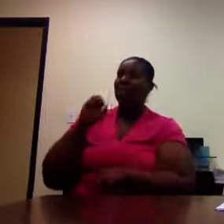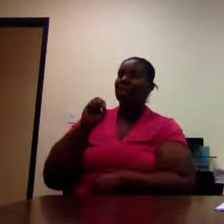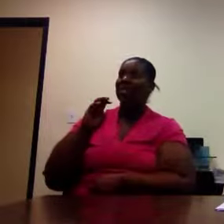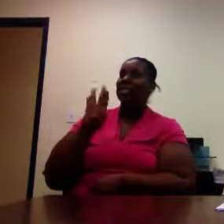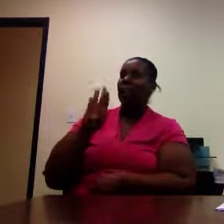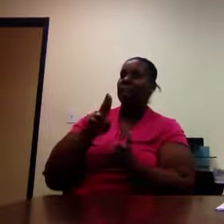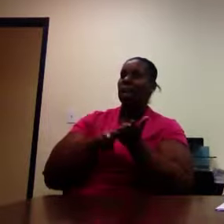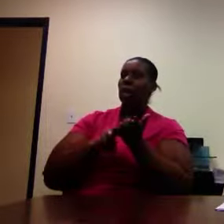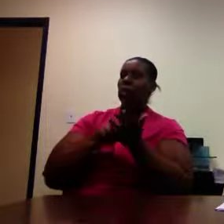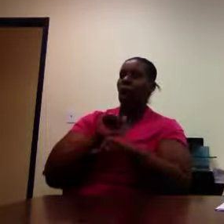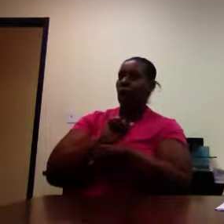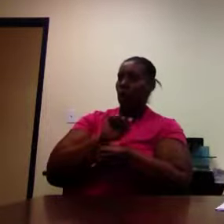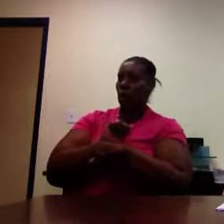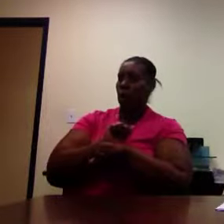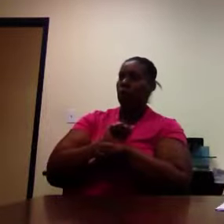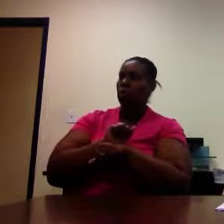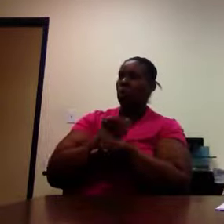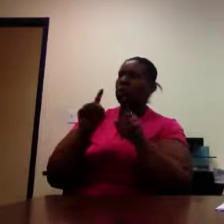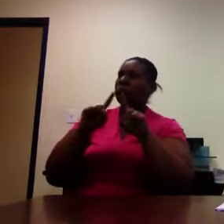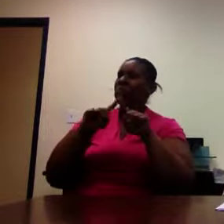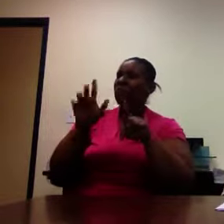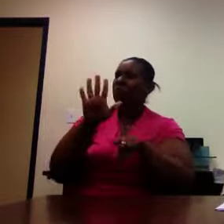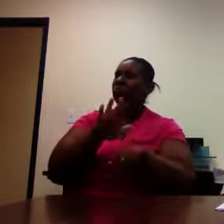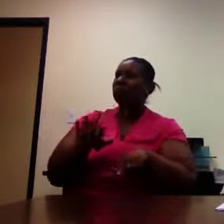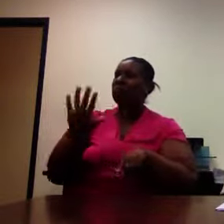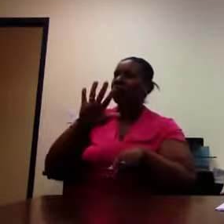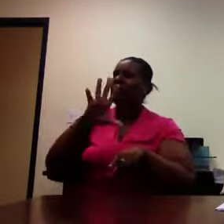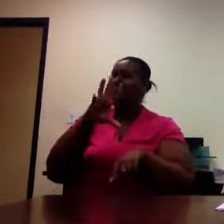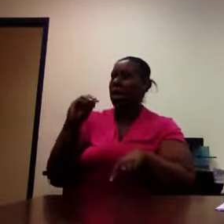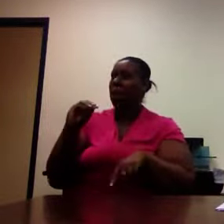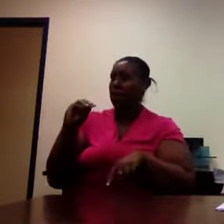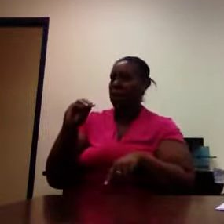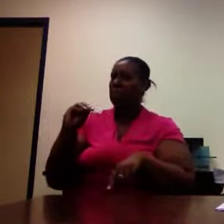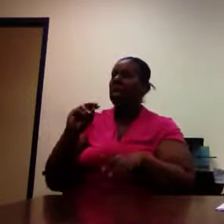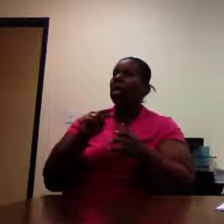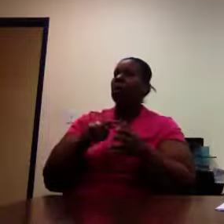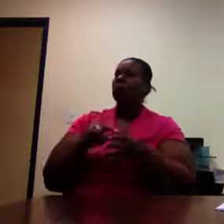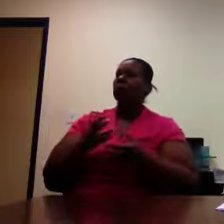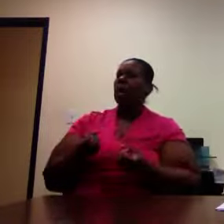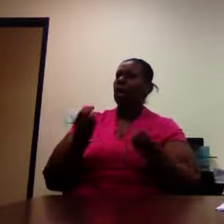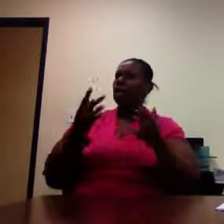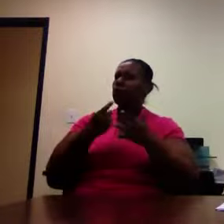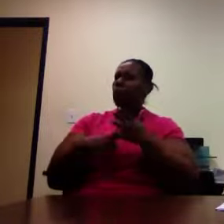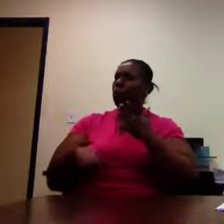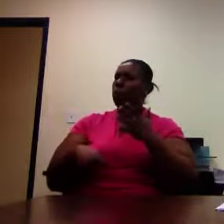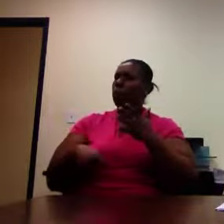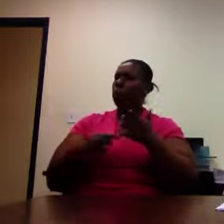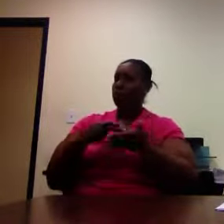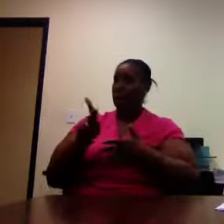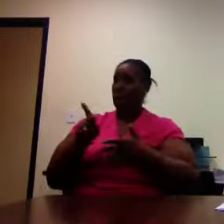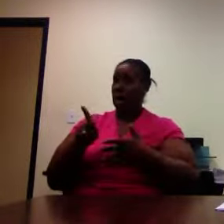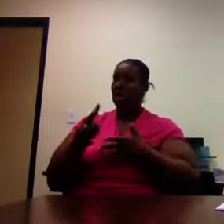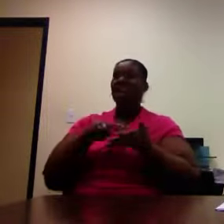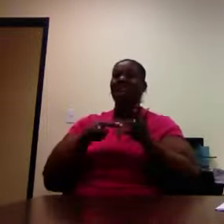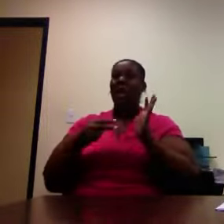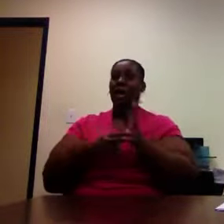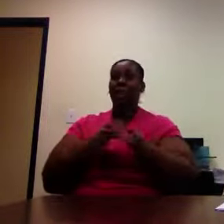subcontracts provided by local industries. All right. Your pay will be based on productivity calculated on the prevailing wage